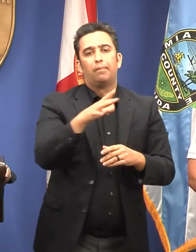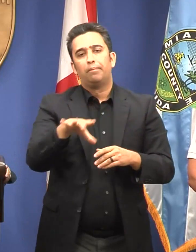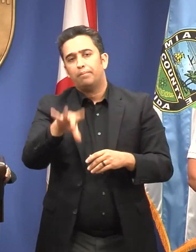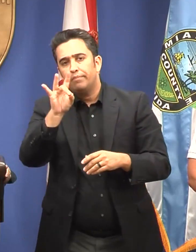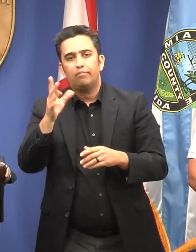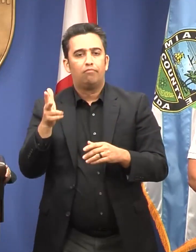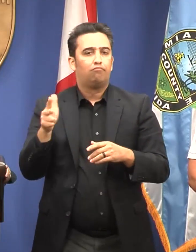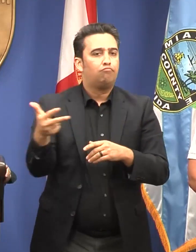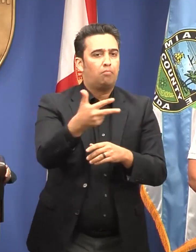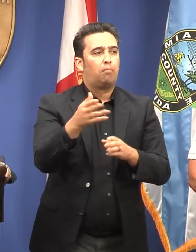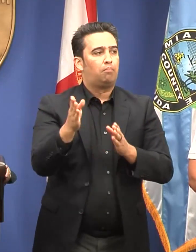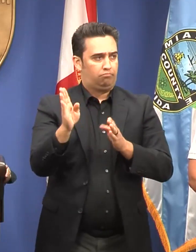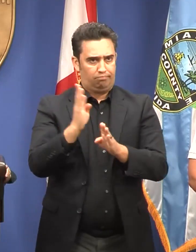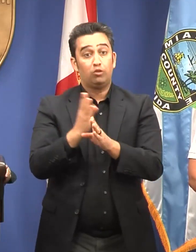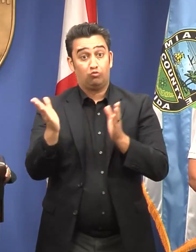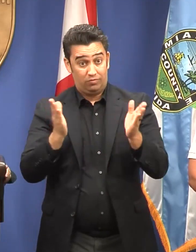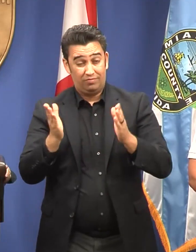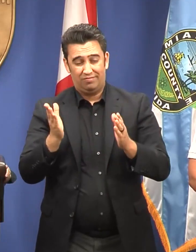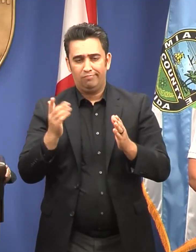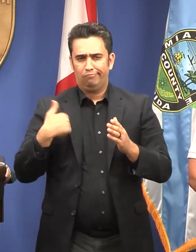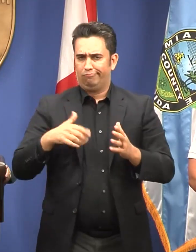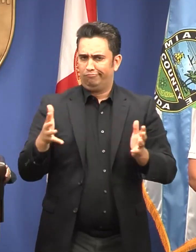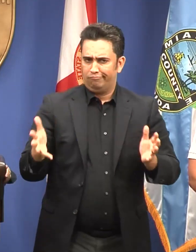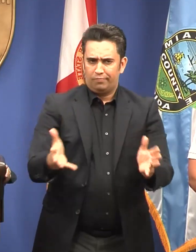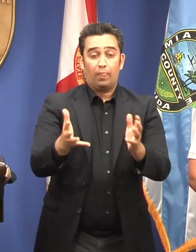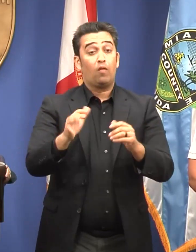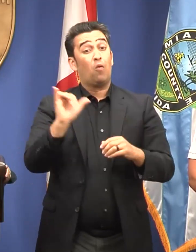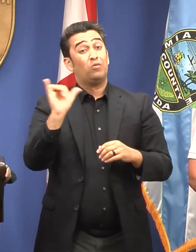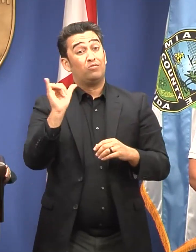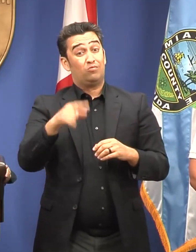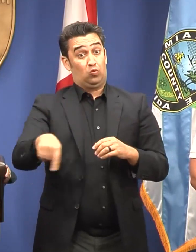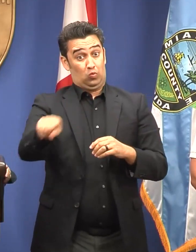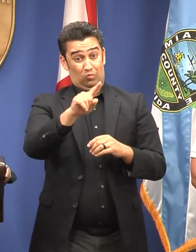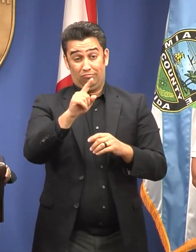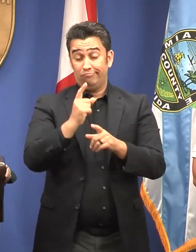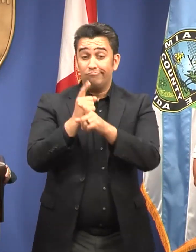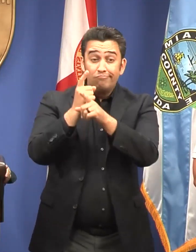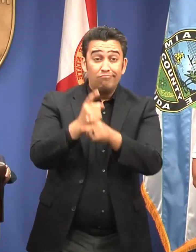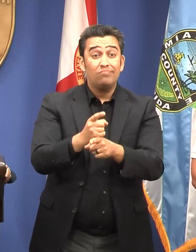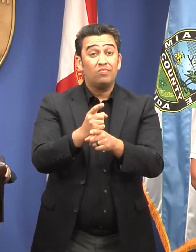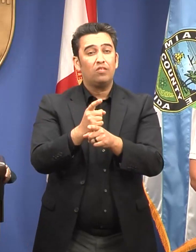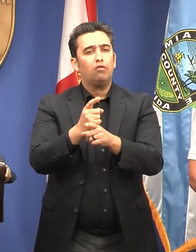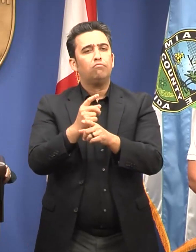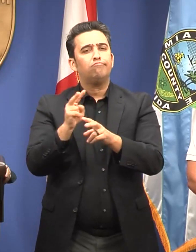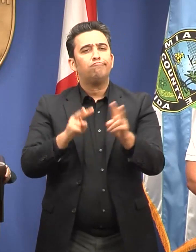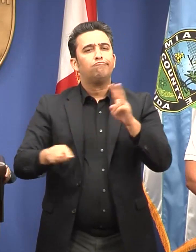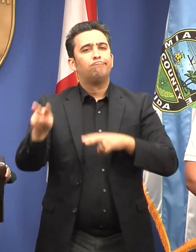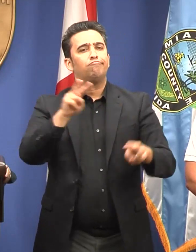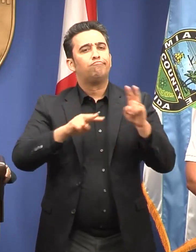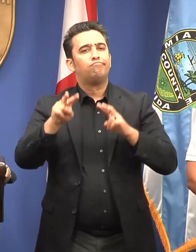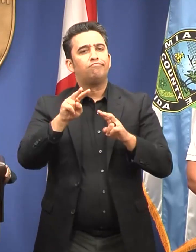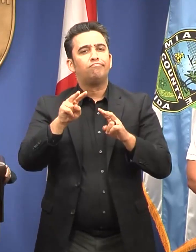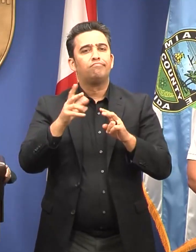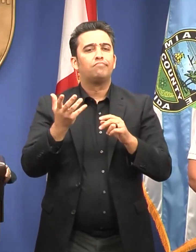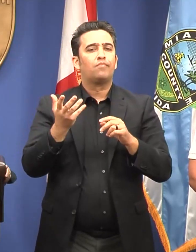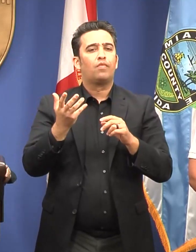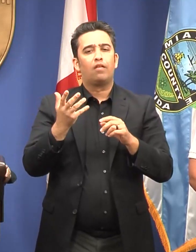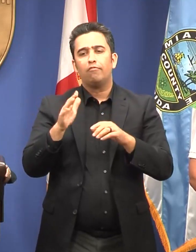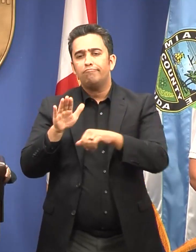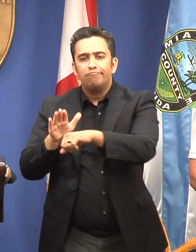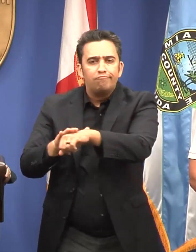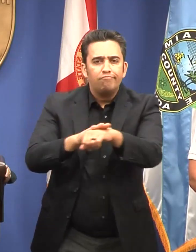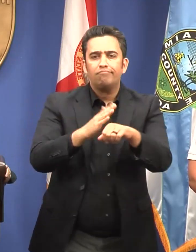And we encourage our transit riders to please regularly monitor alerts, and